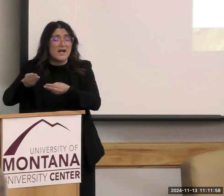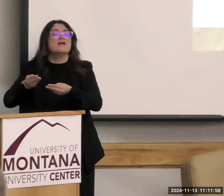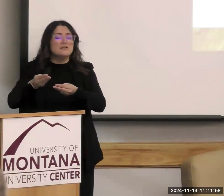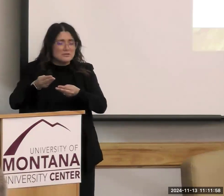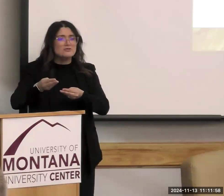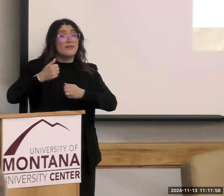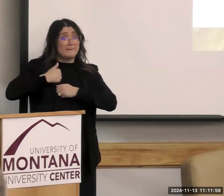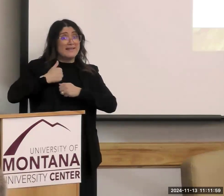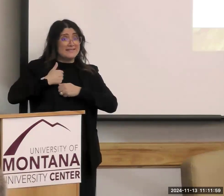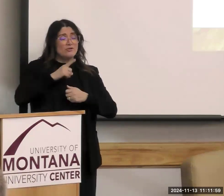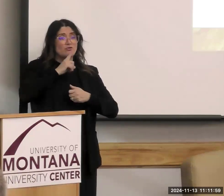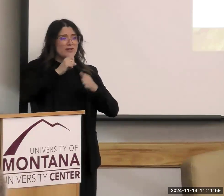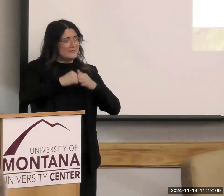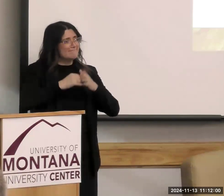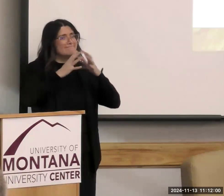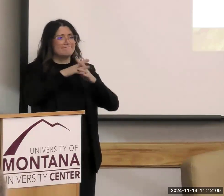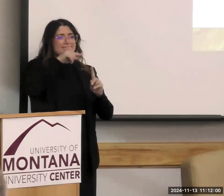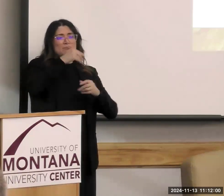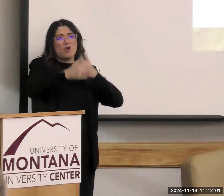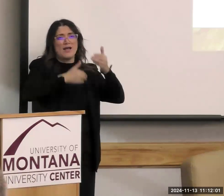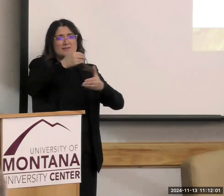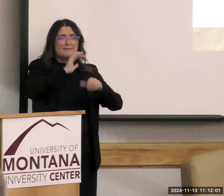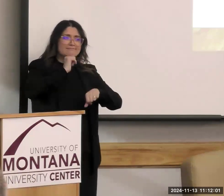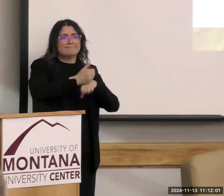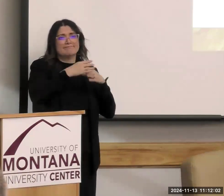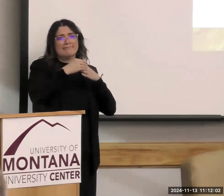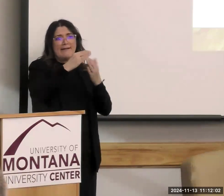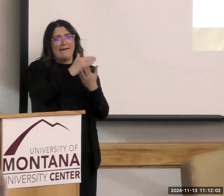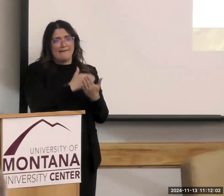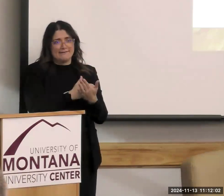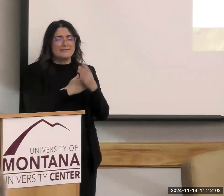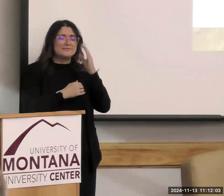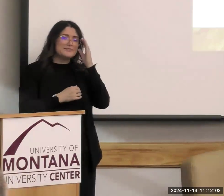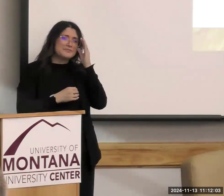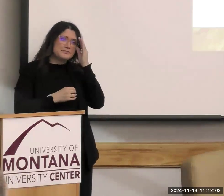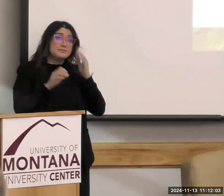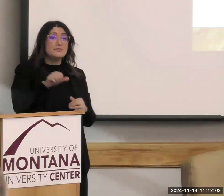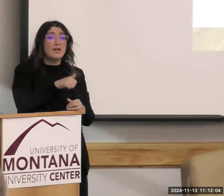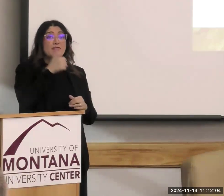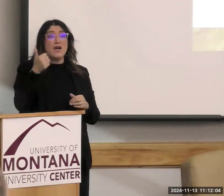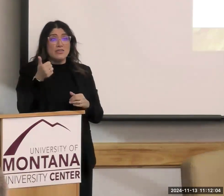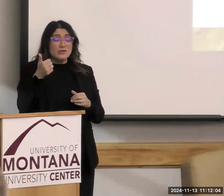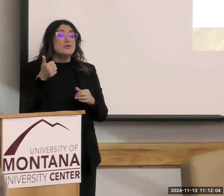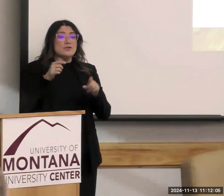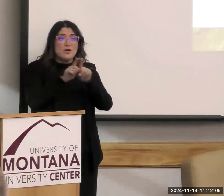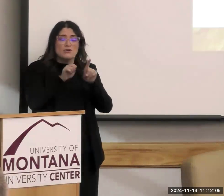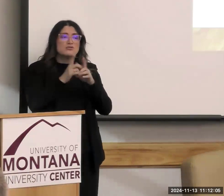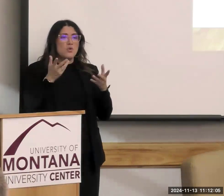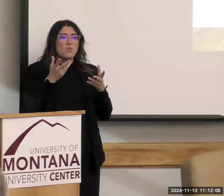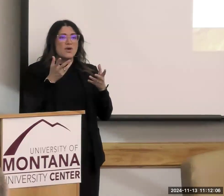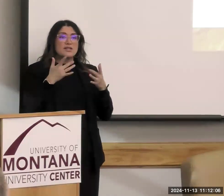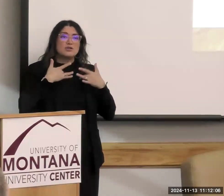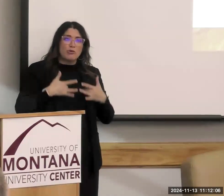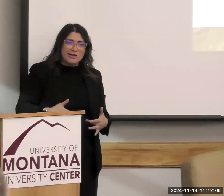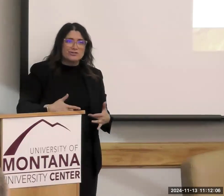initiated this process of coming up with guidelines. The other impetus was that coming out of the Depression